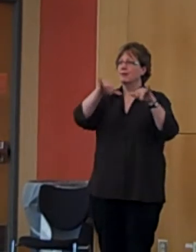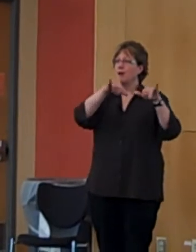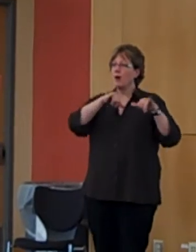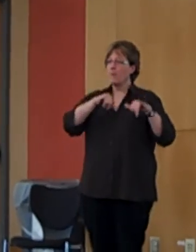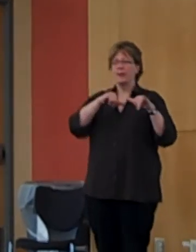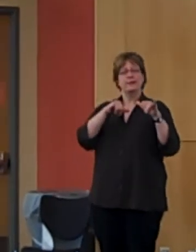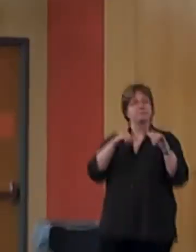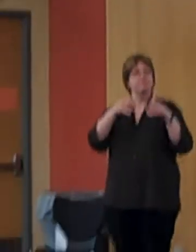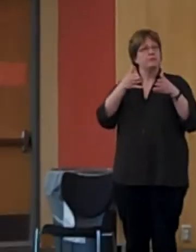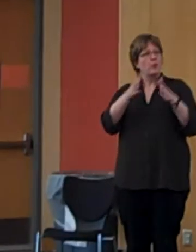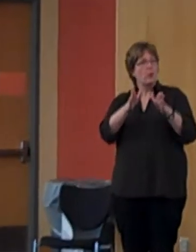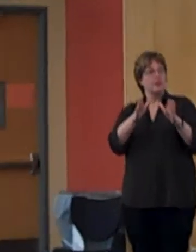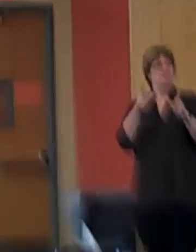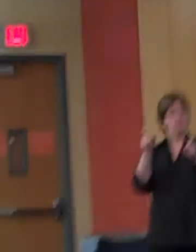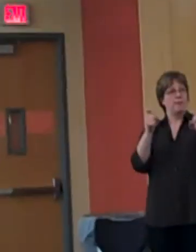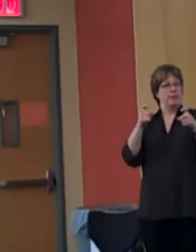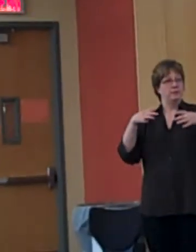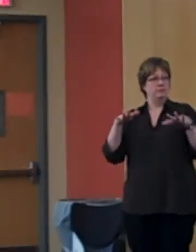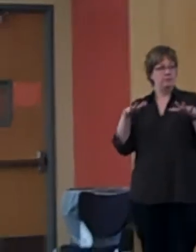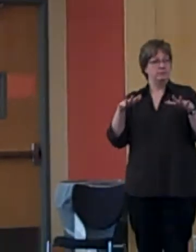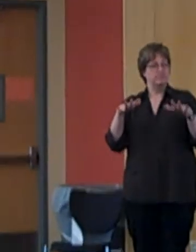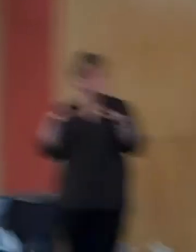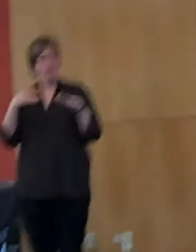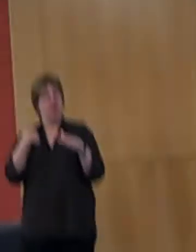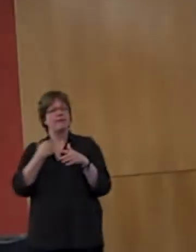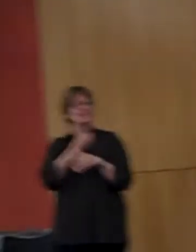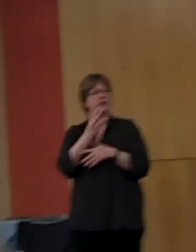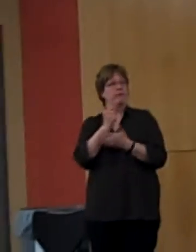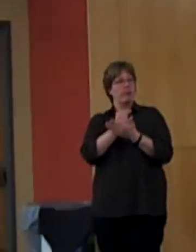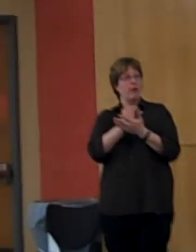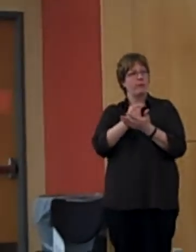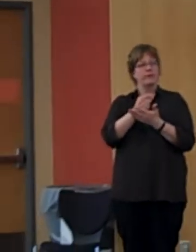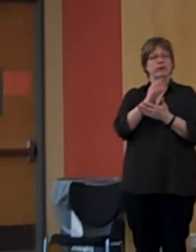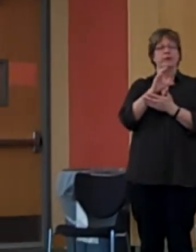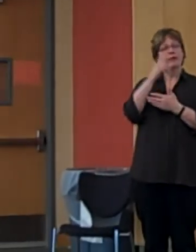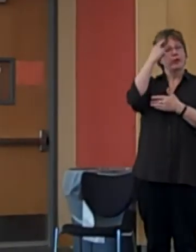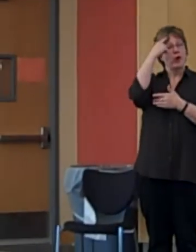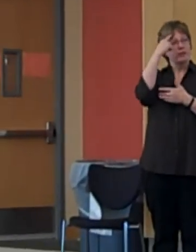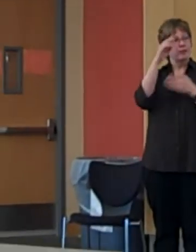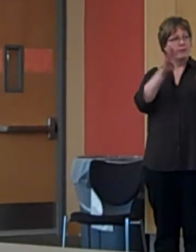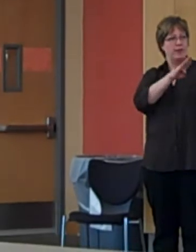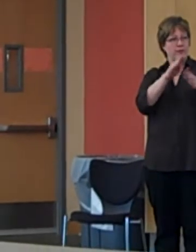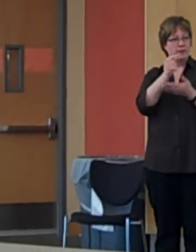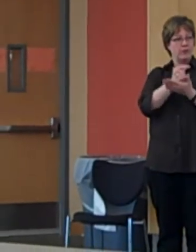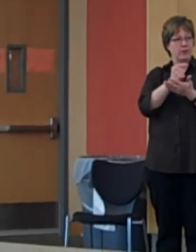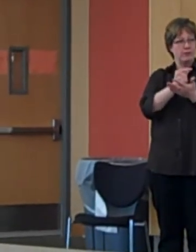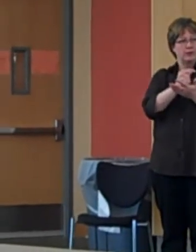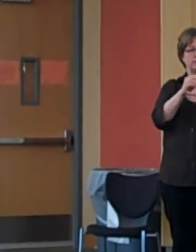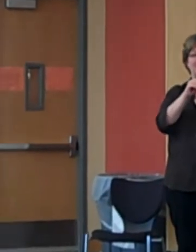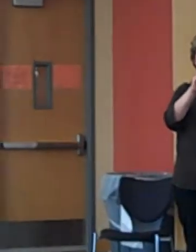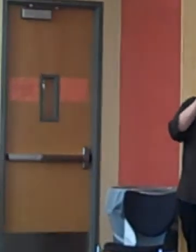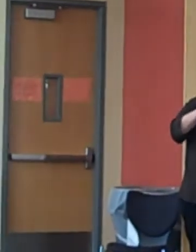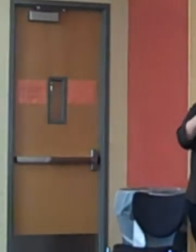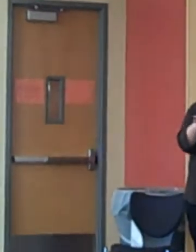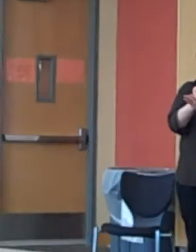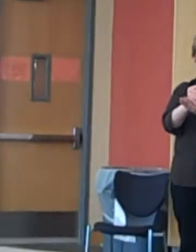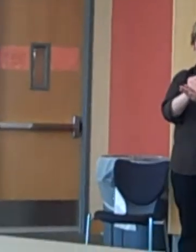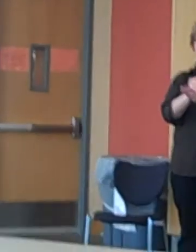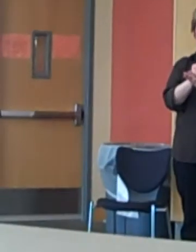various forms of therapeutic treatment, in tune with cognitive behavioral therapy and exposure therapy, as well as physicians